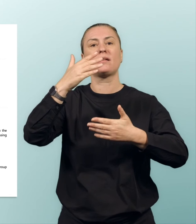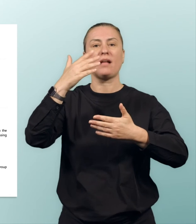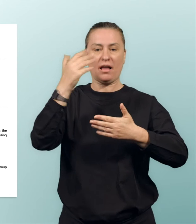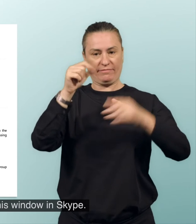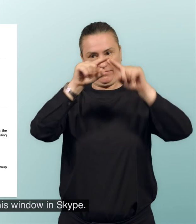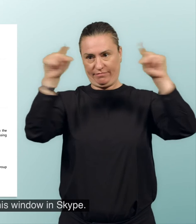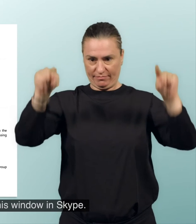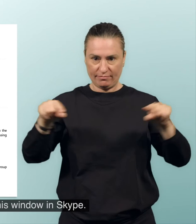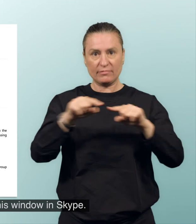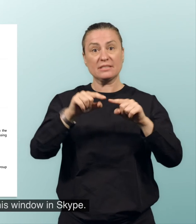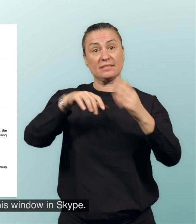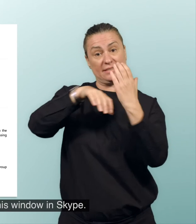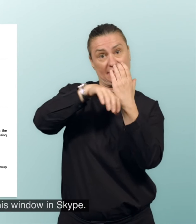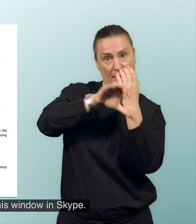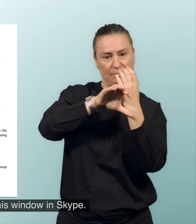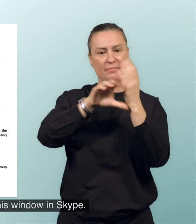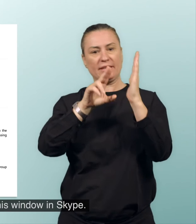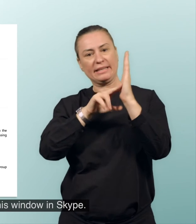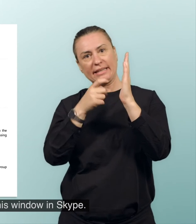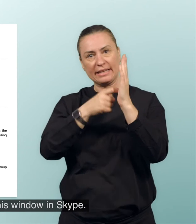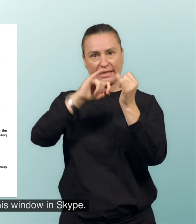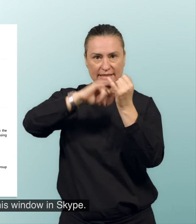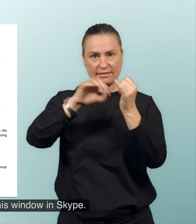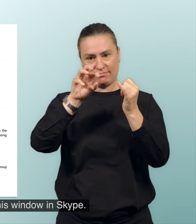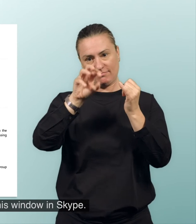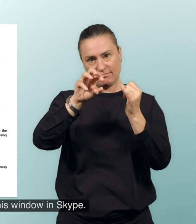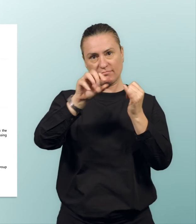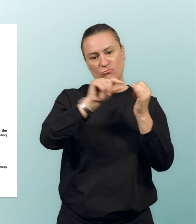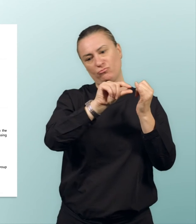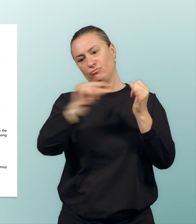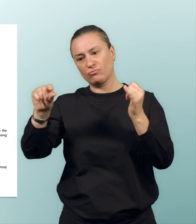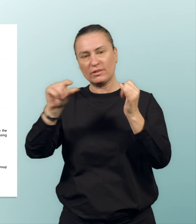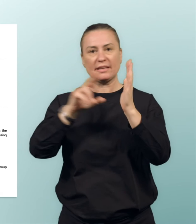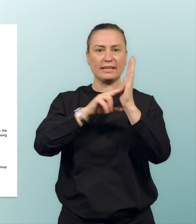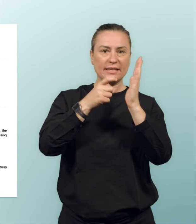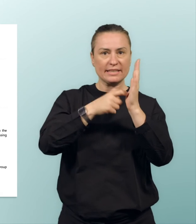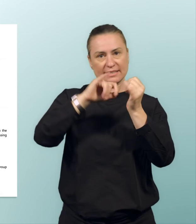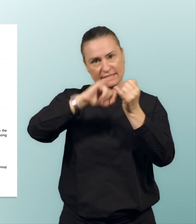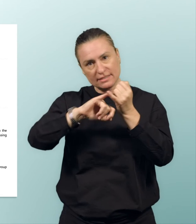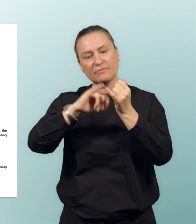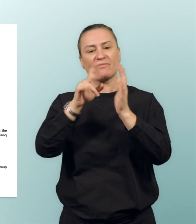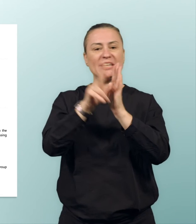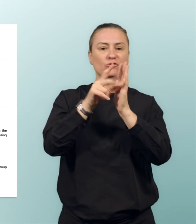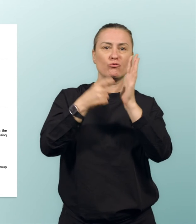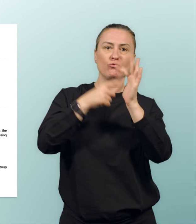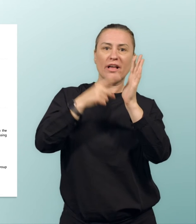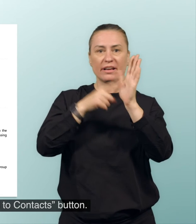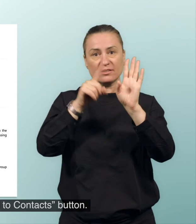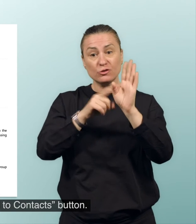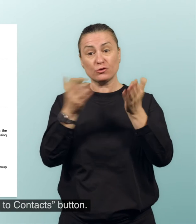You will be taken to this window in Skype. You will